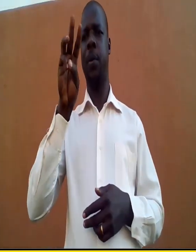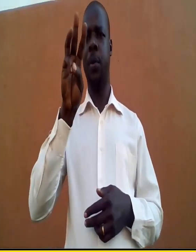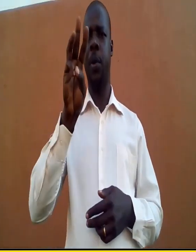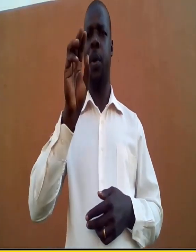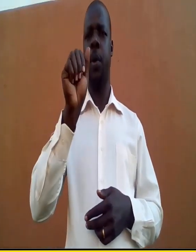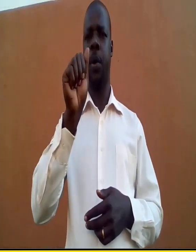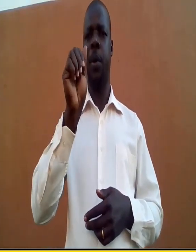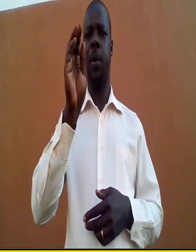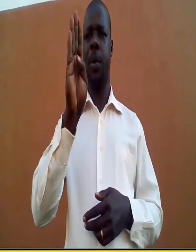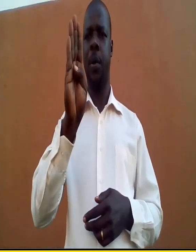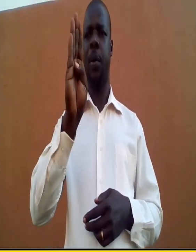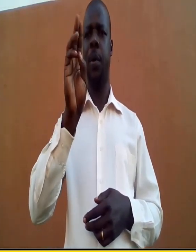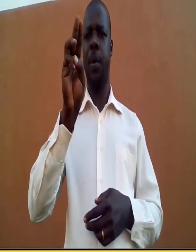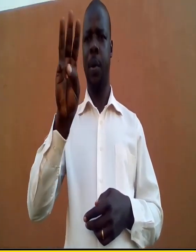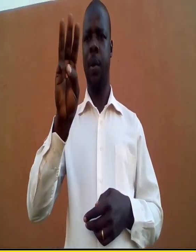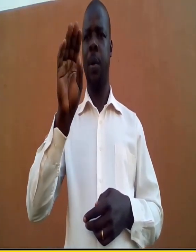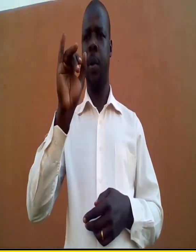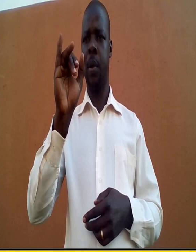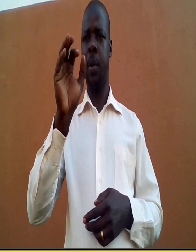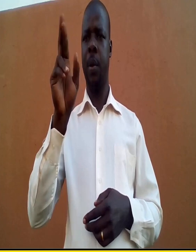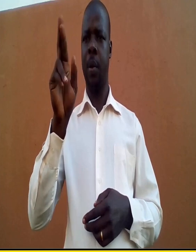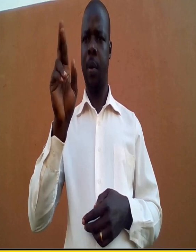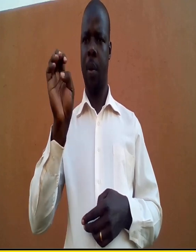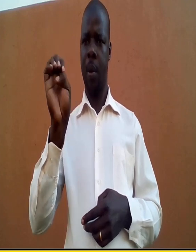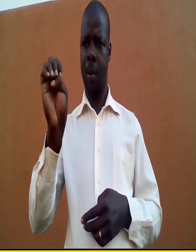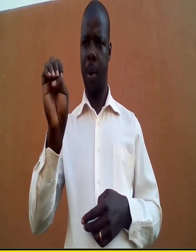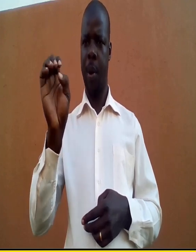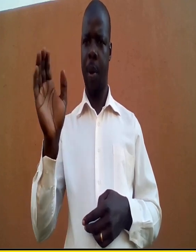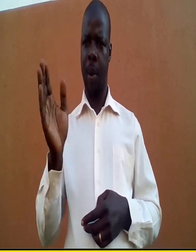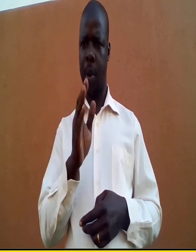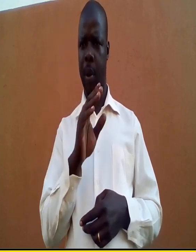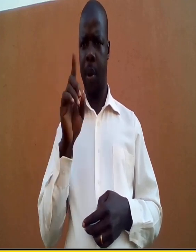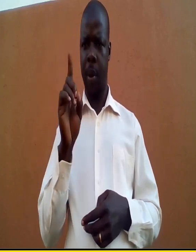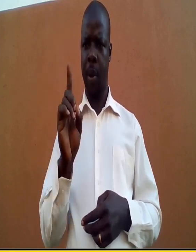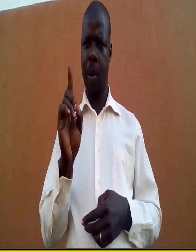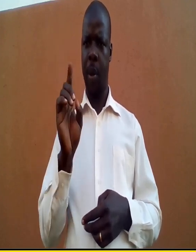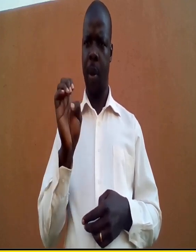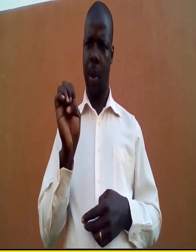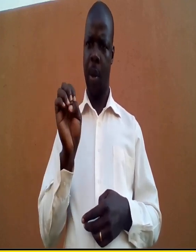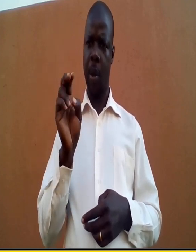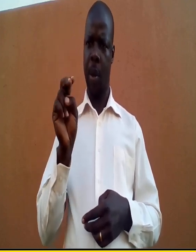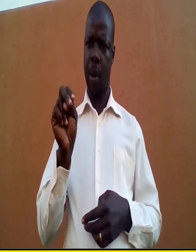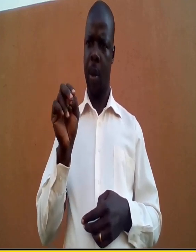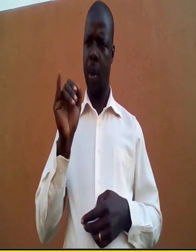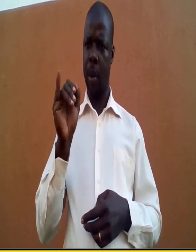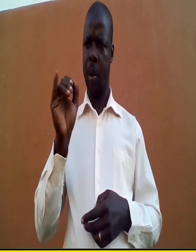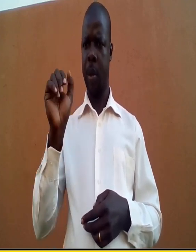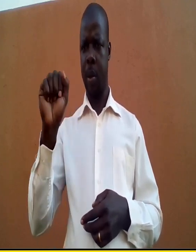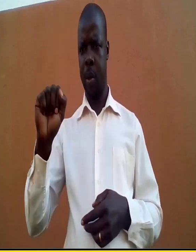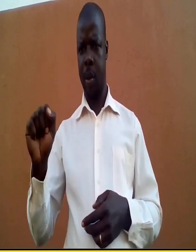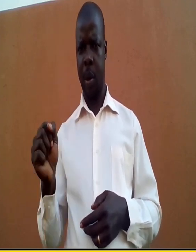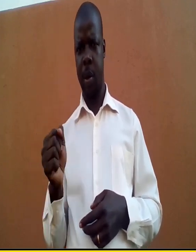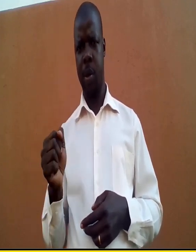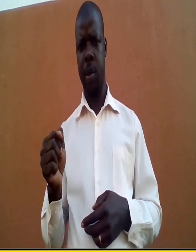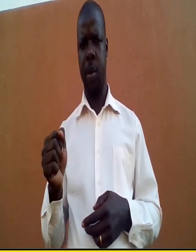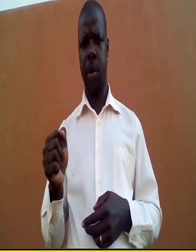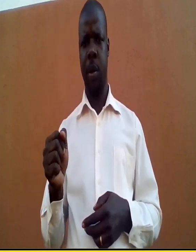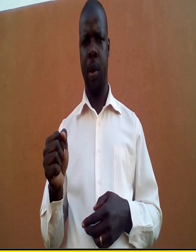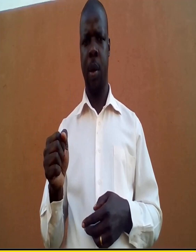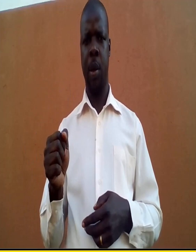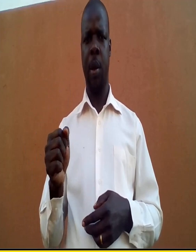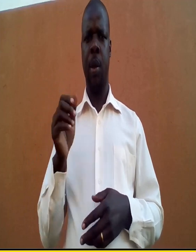My name is Wabuire Dennis.